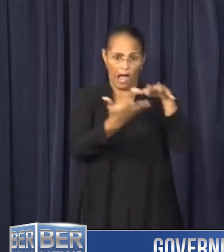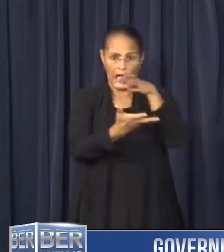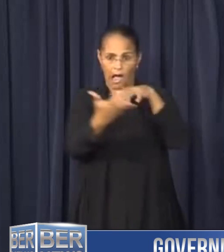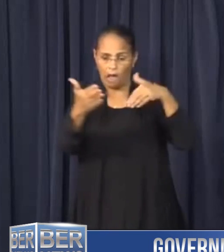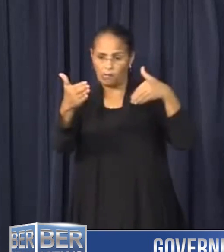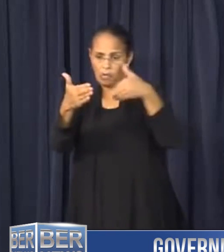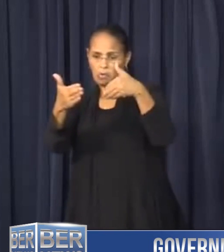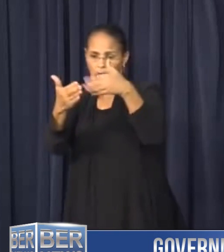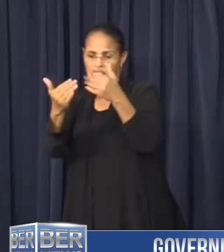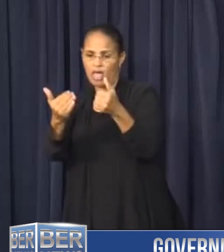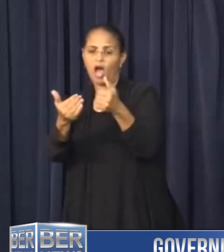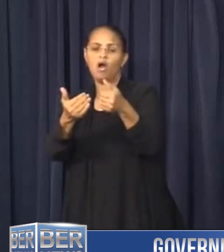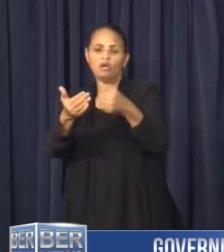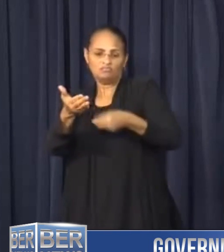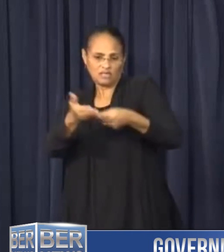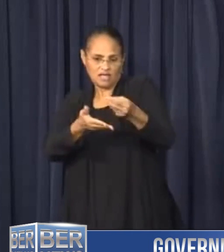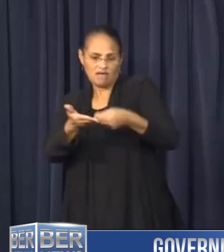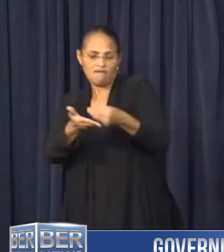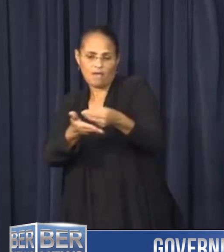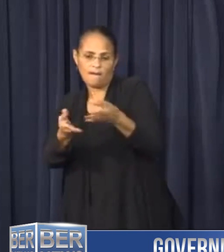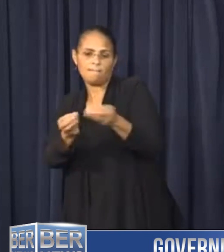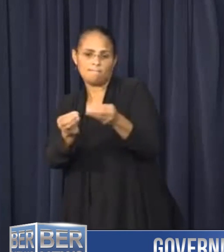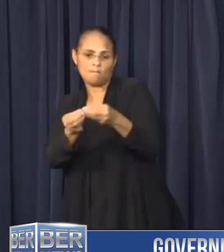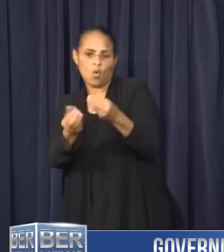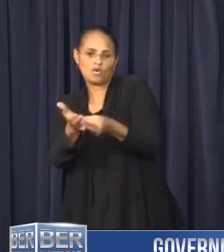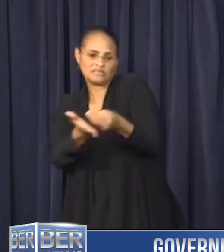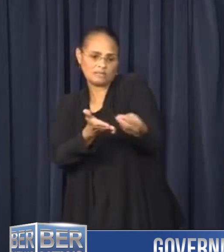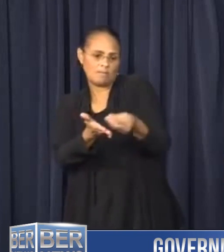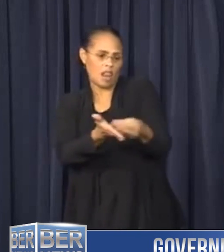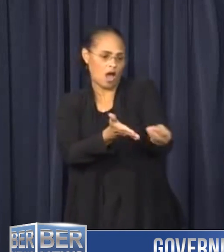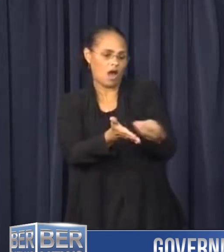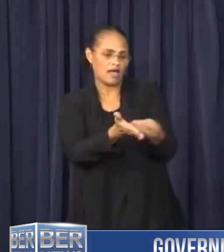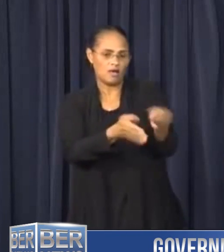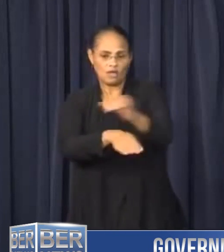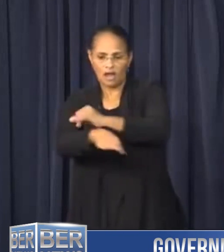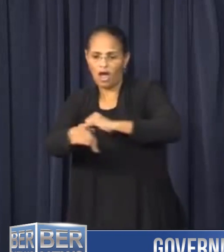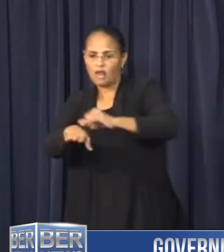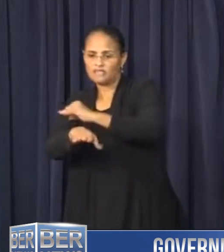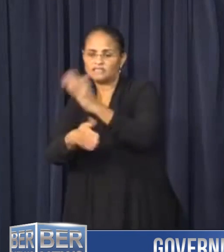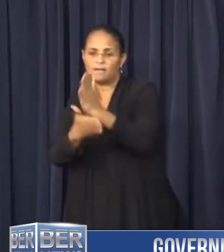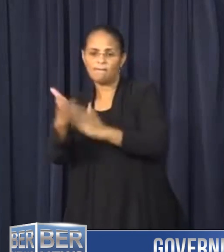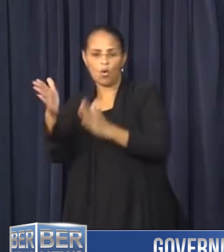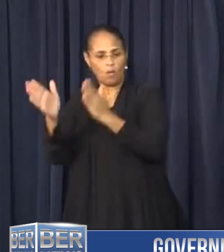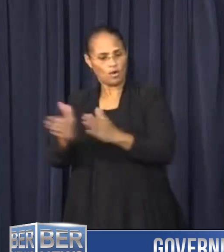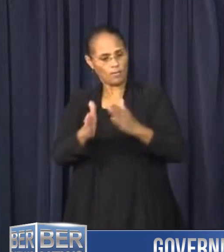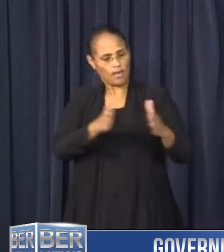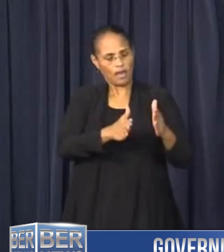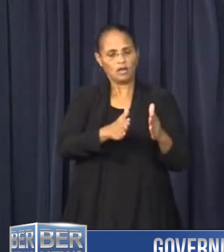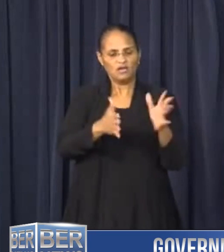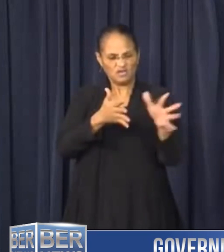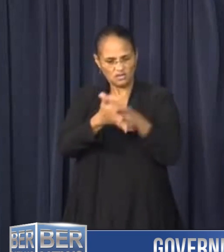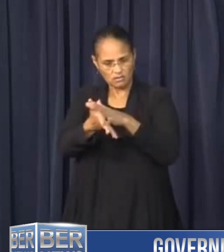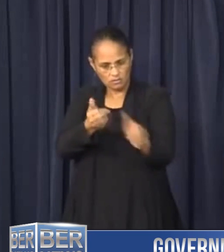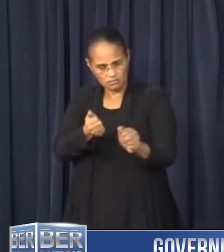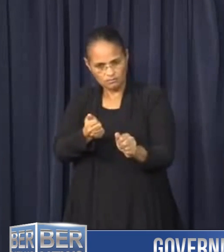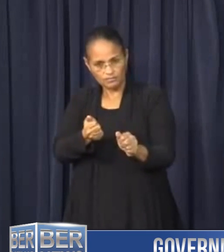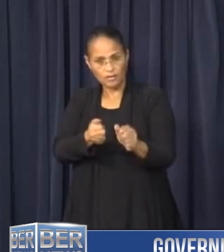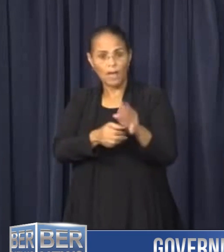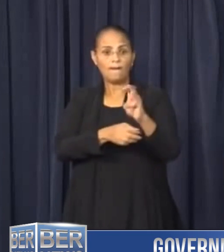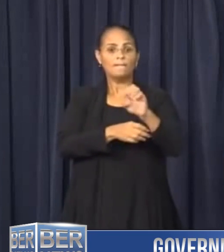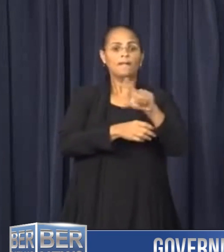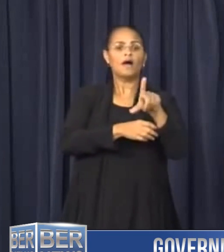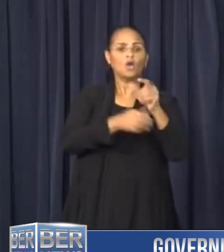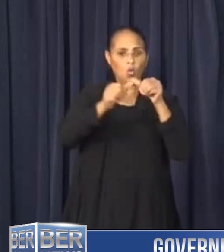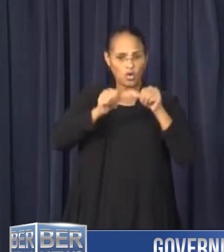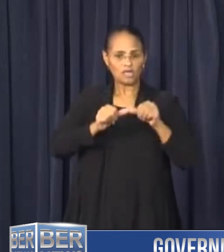replenishing supplies and equipment in staging areas across the island to prepare for any further damage to the grid. Belko crews